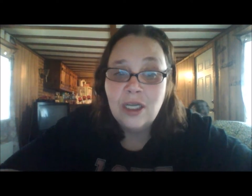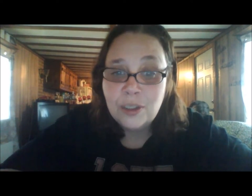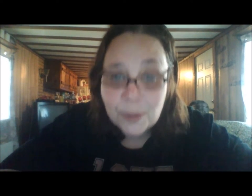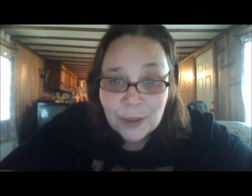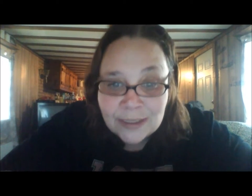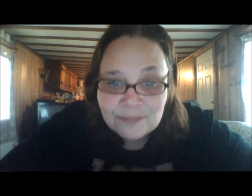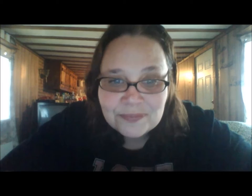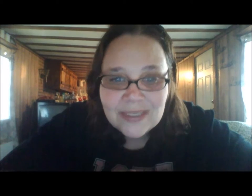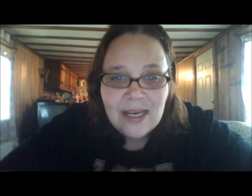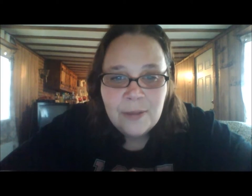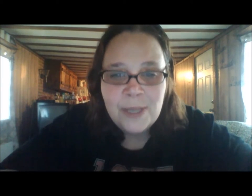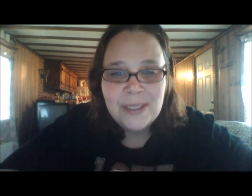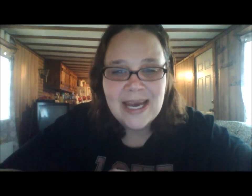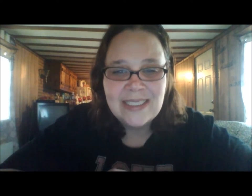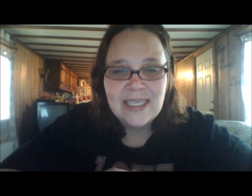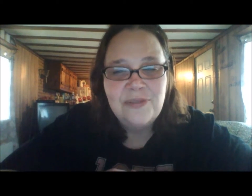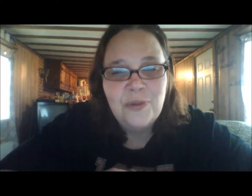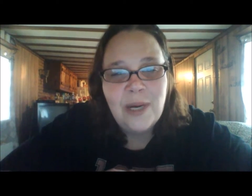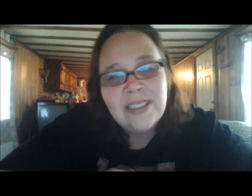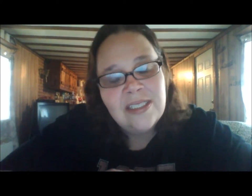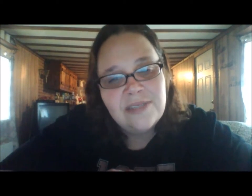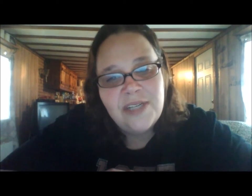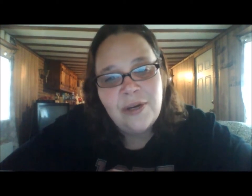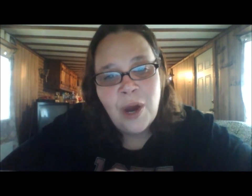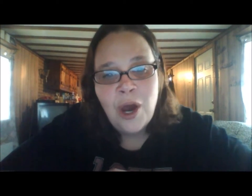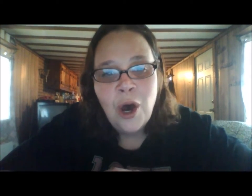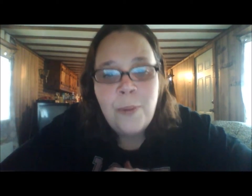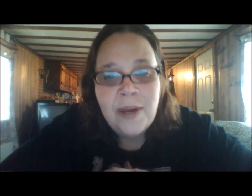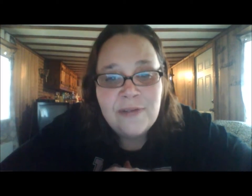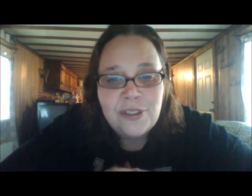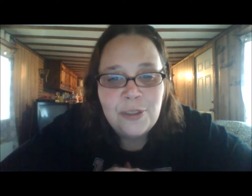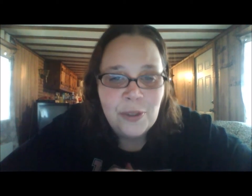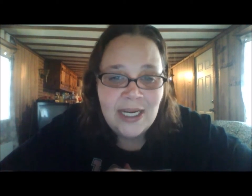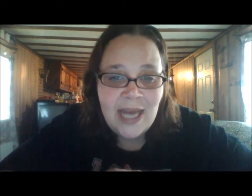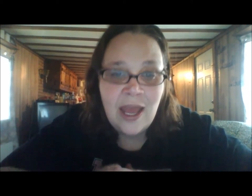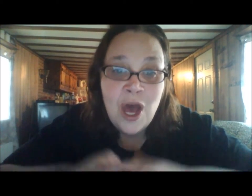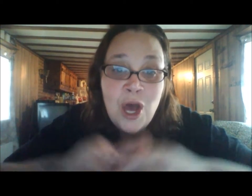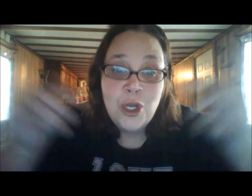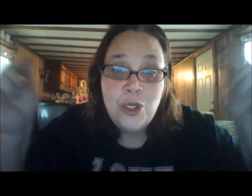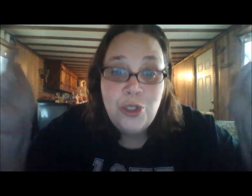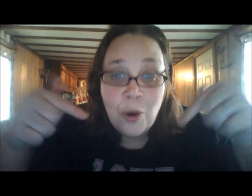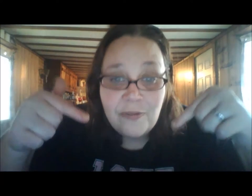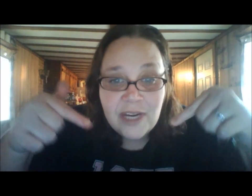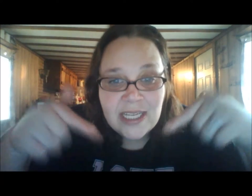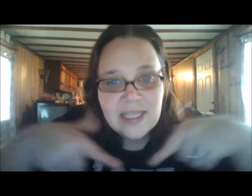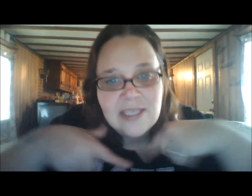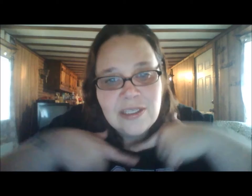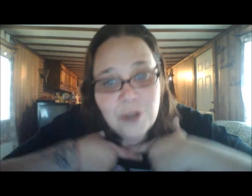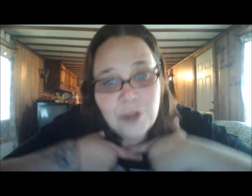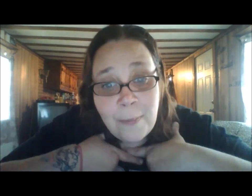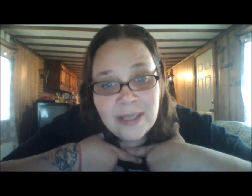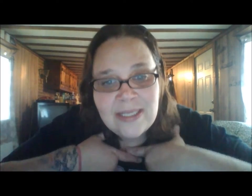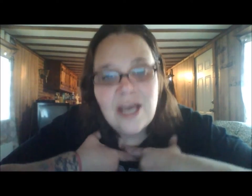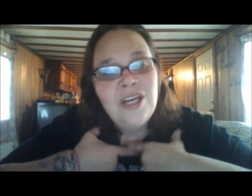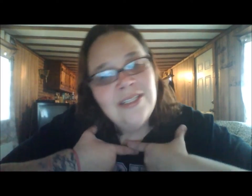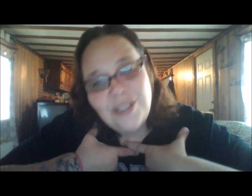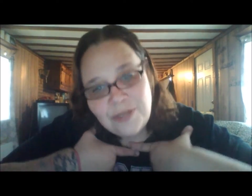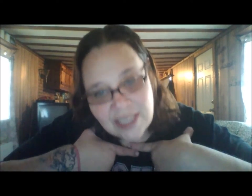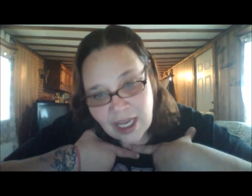talk a little bit more. Anyway guys, thanks for watching this video. Hope you have a super great day. Don't forget to hit the subscribe button to see